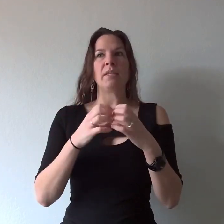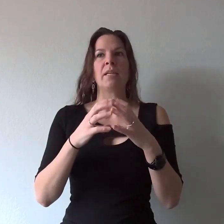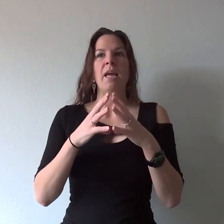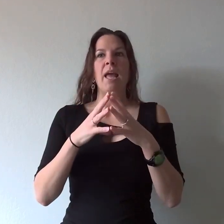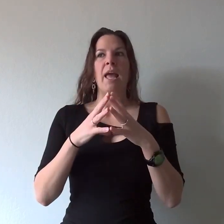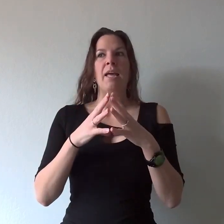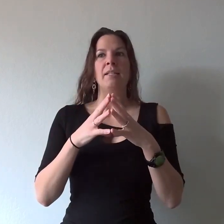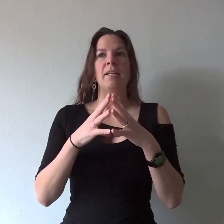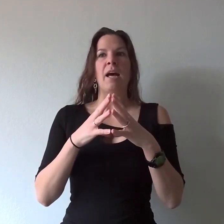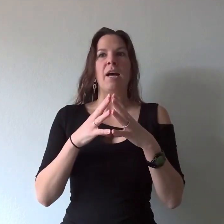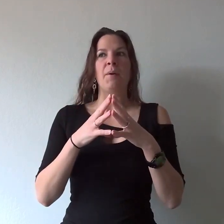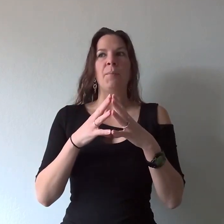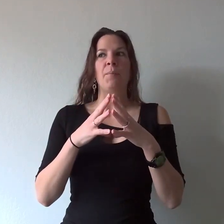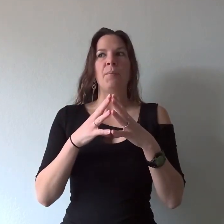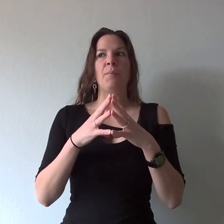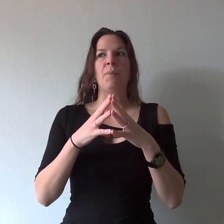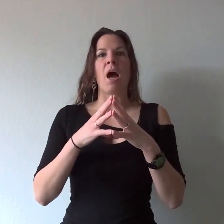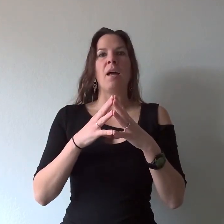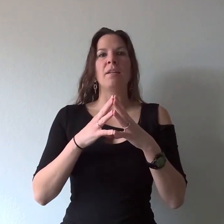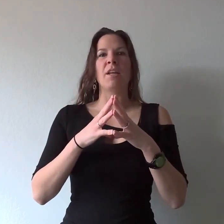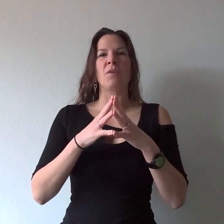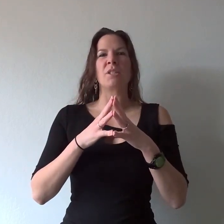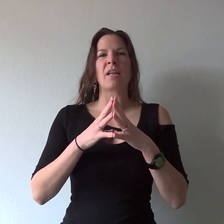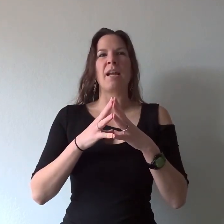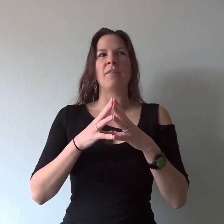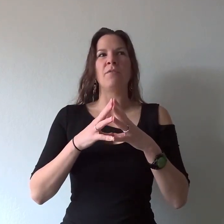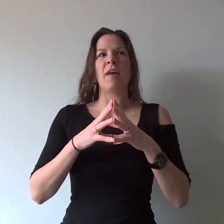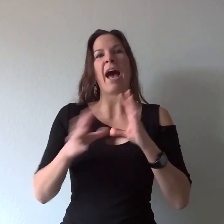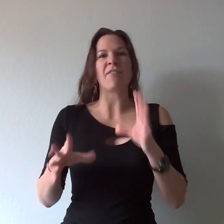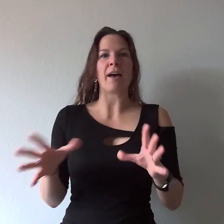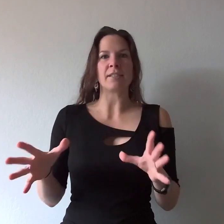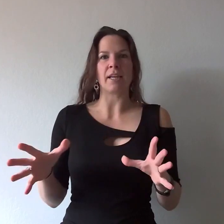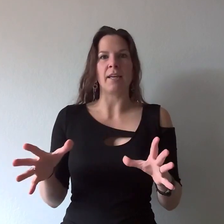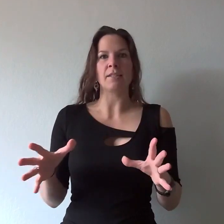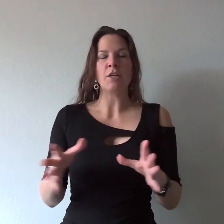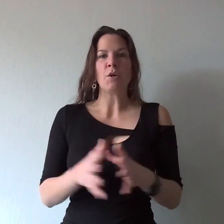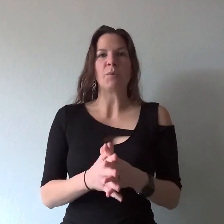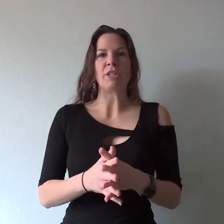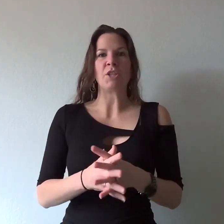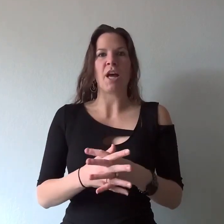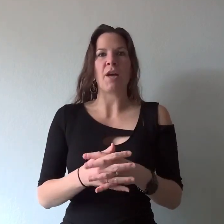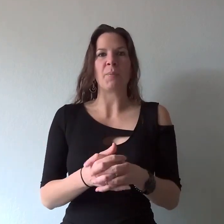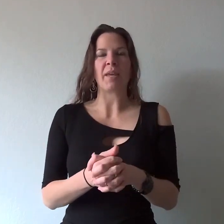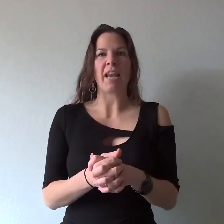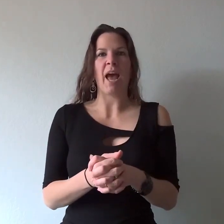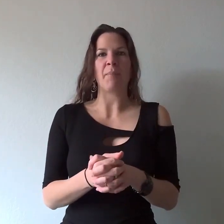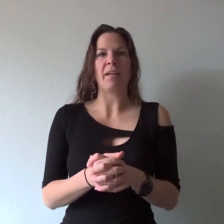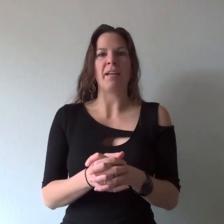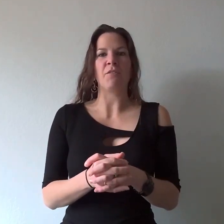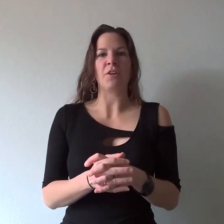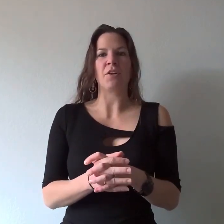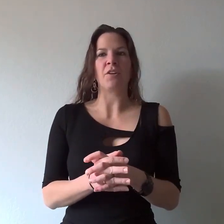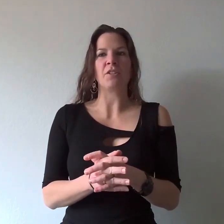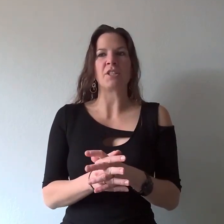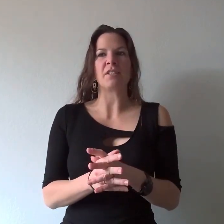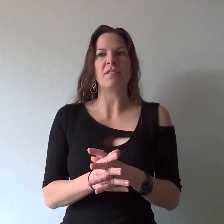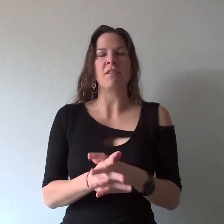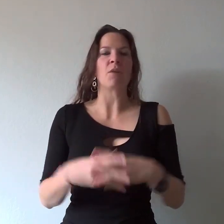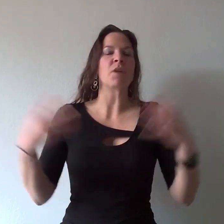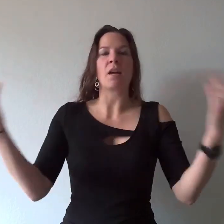and not you know just kind of half-assing it which can happen if you're just you know talking